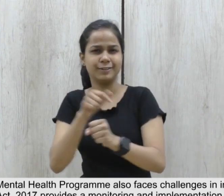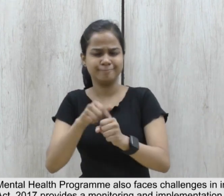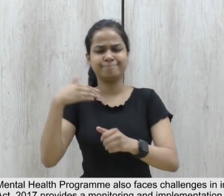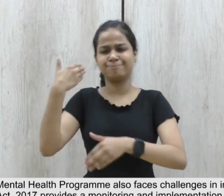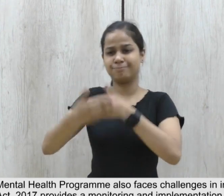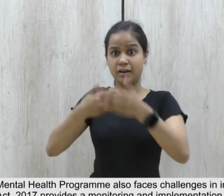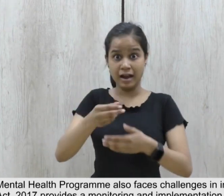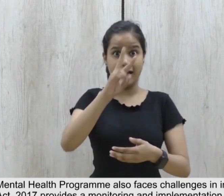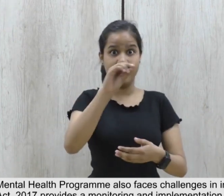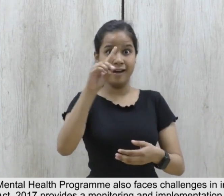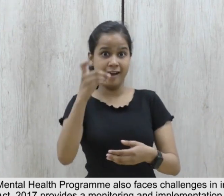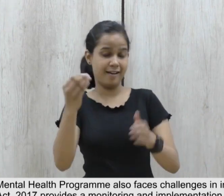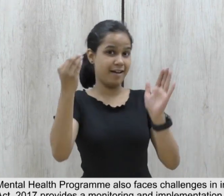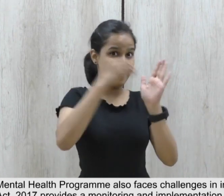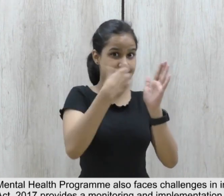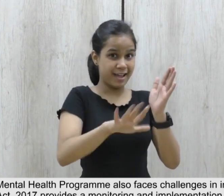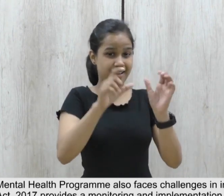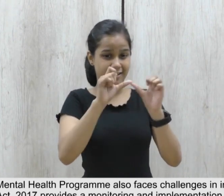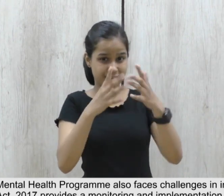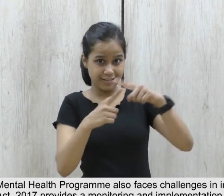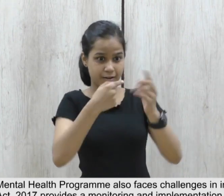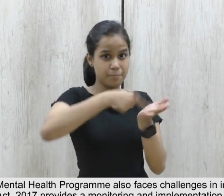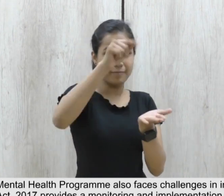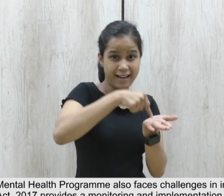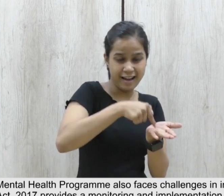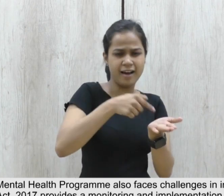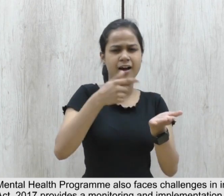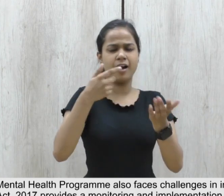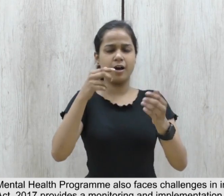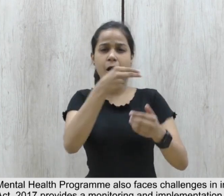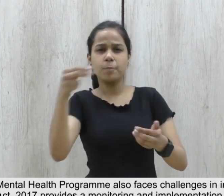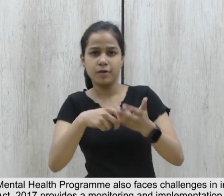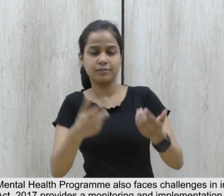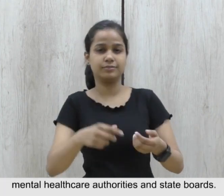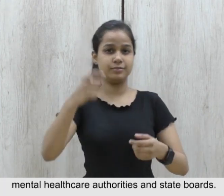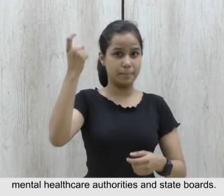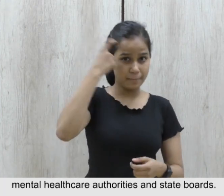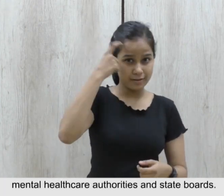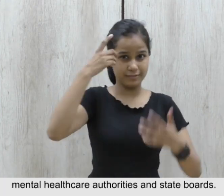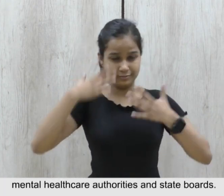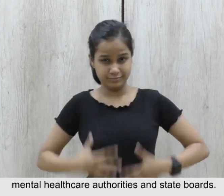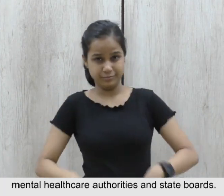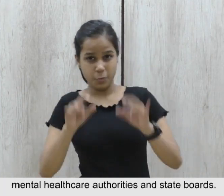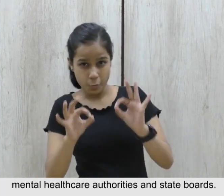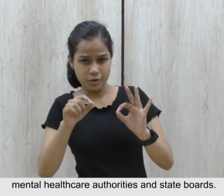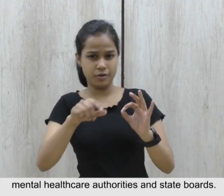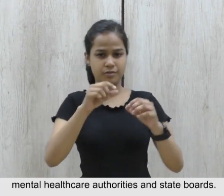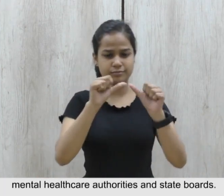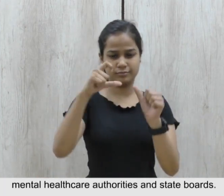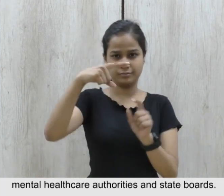and implementation mechanism through state state national mental health care